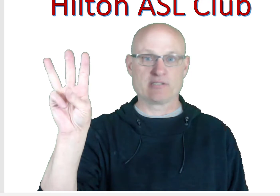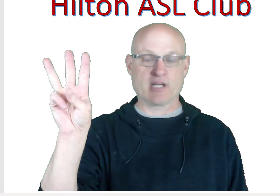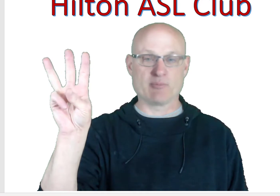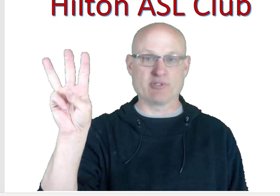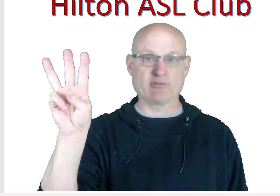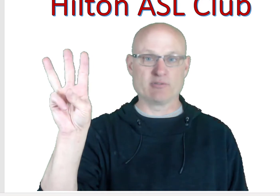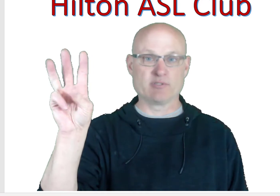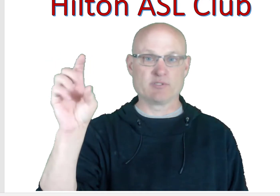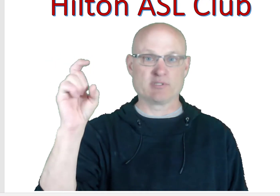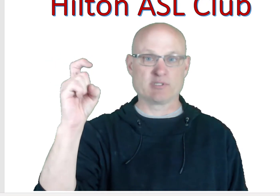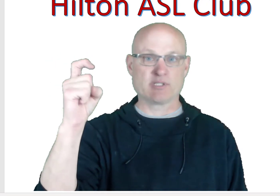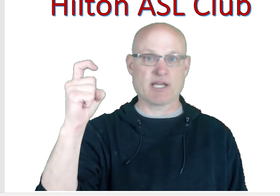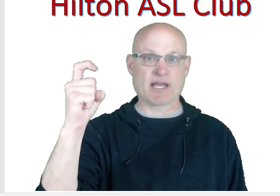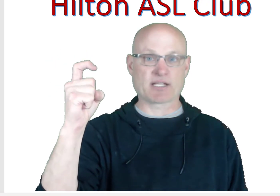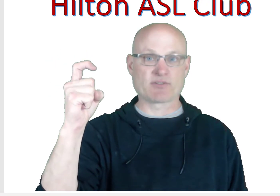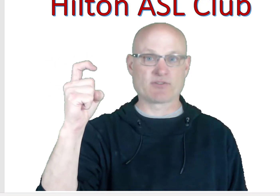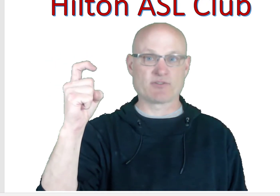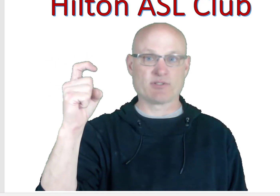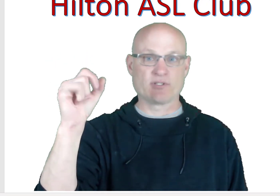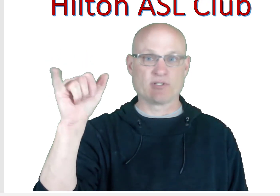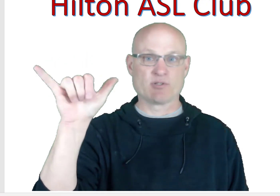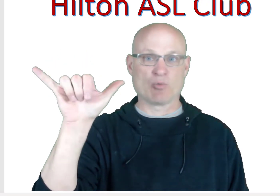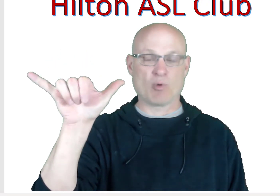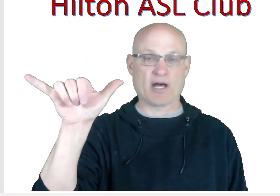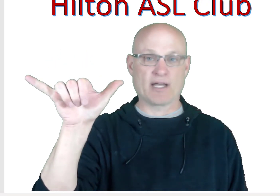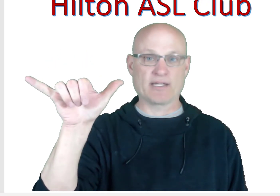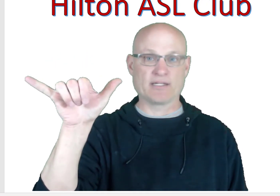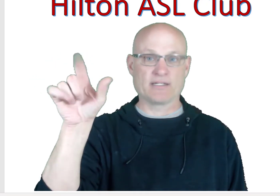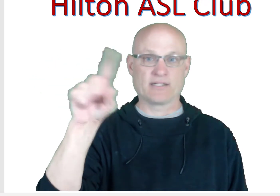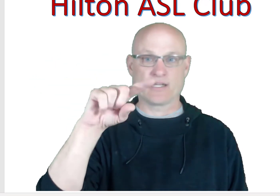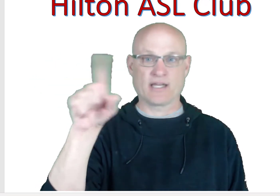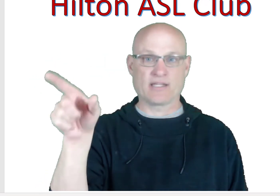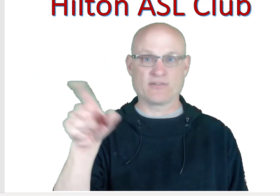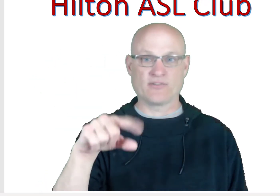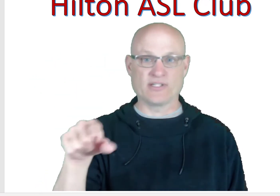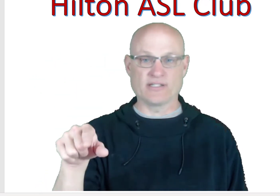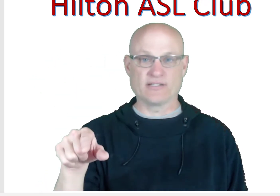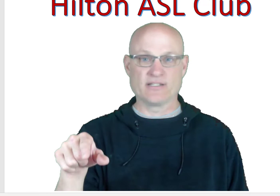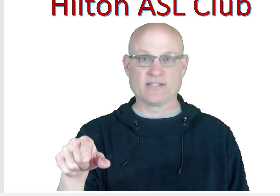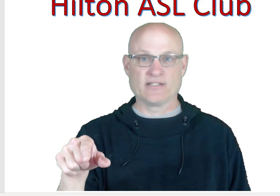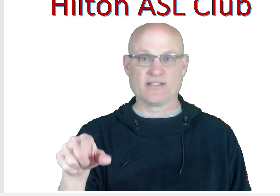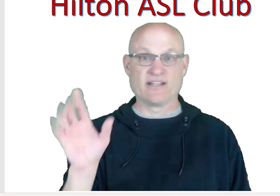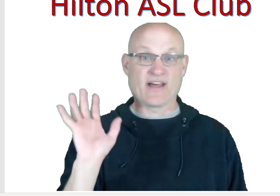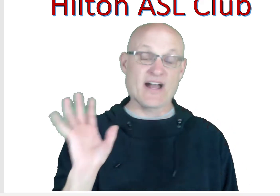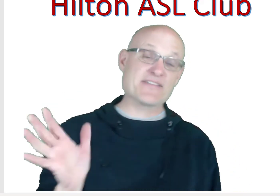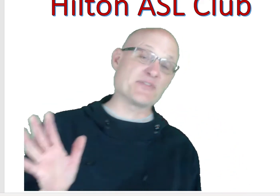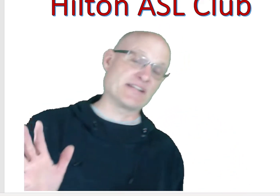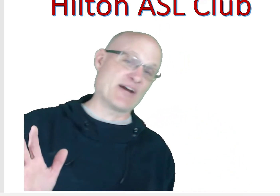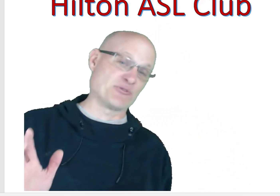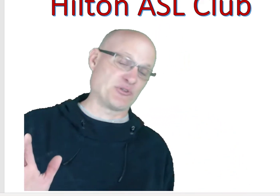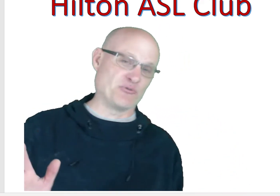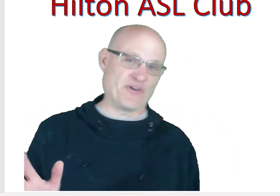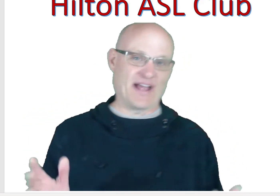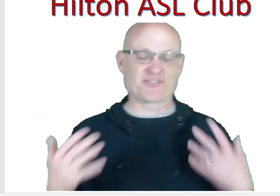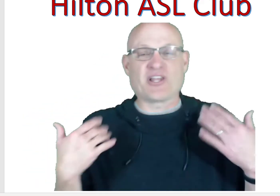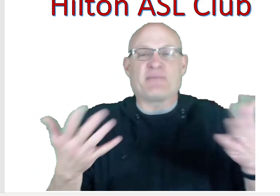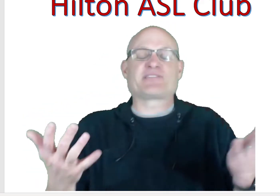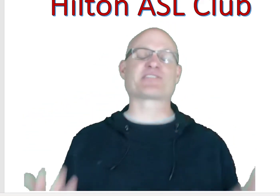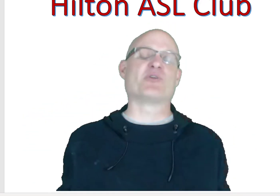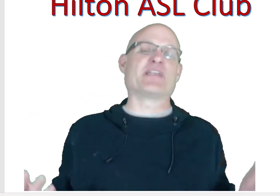So, X, Y, and Z. Now, I think that was too fast. So, let me slow it